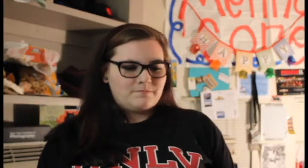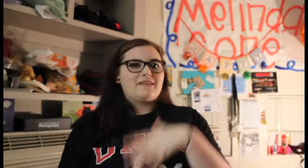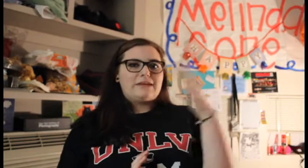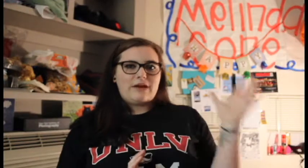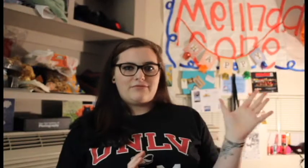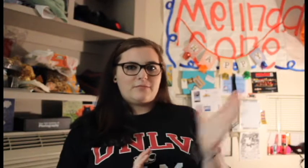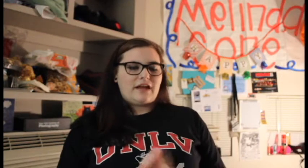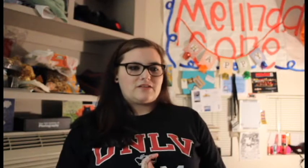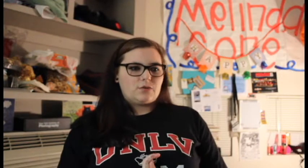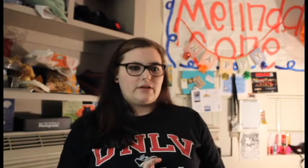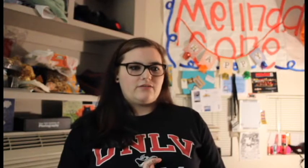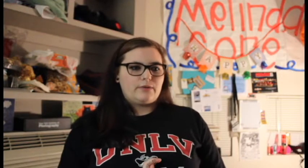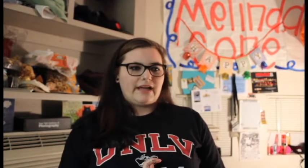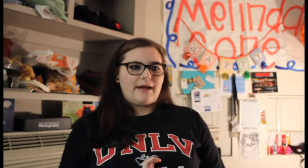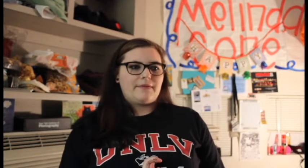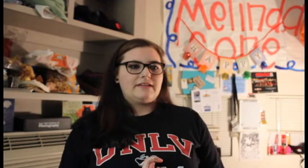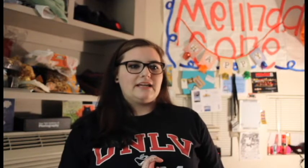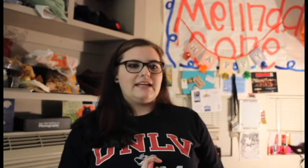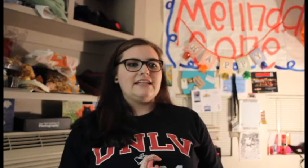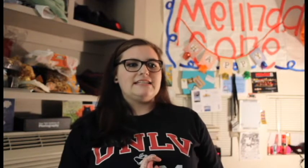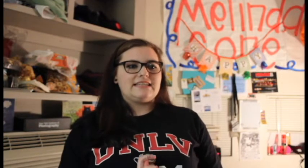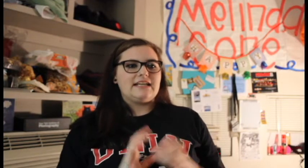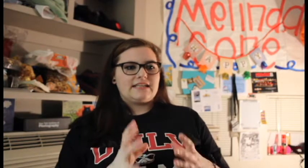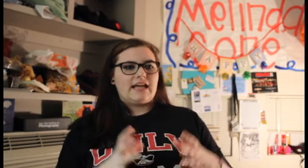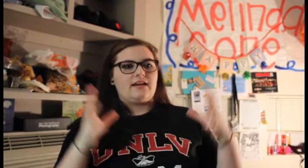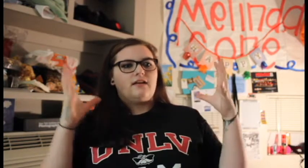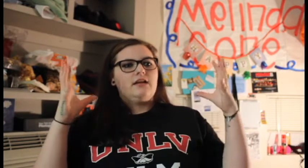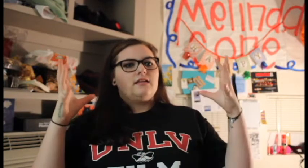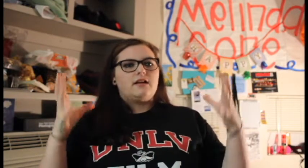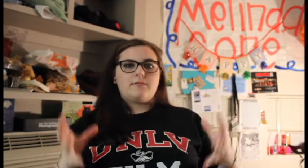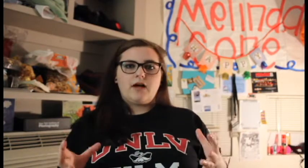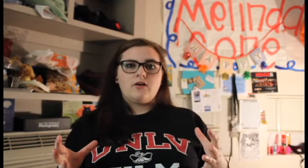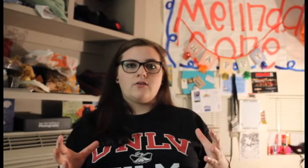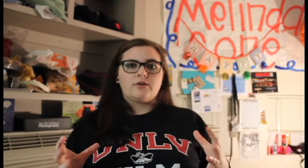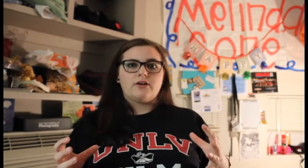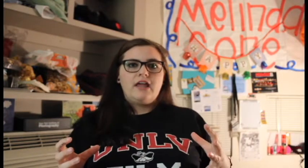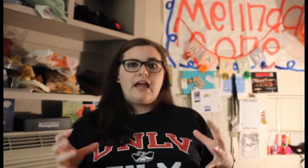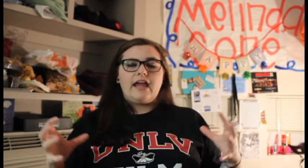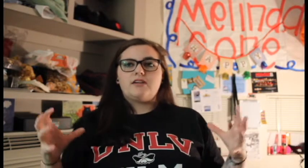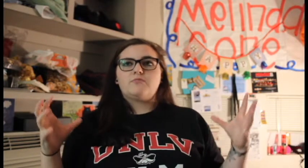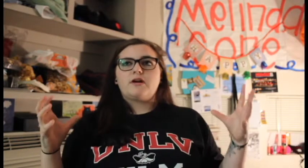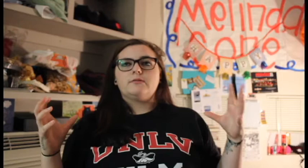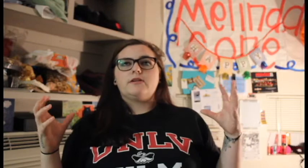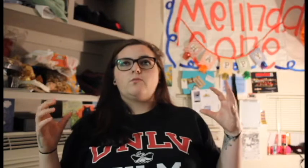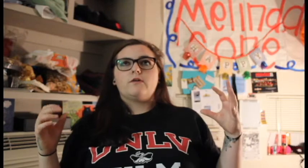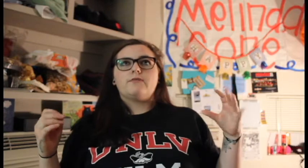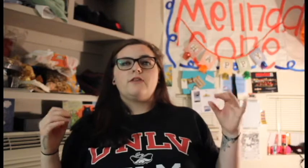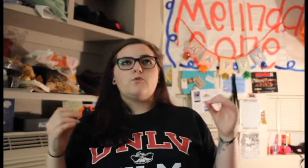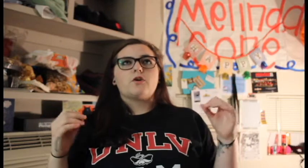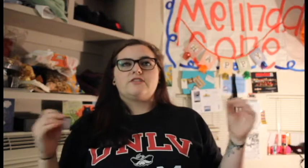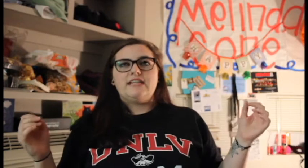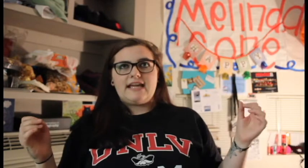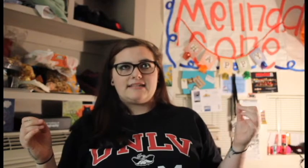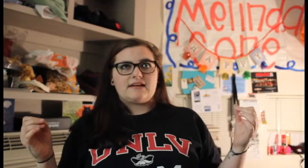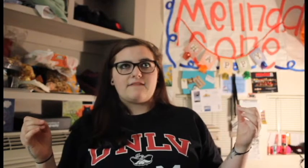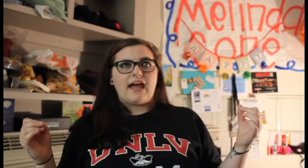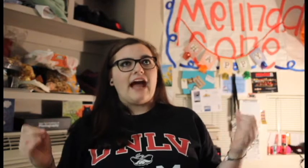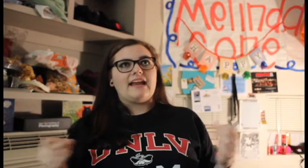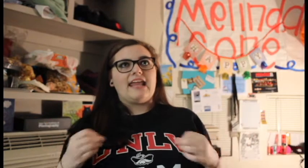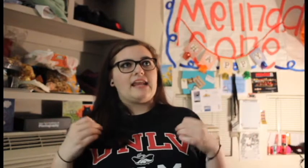Now that you have the backstory of what happened it is the day that I am hungover and probably one of the worst days that I've had in